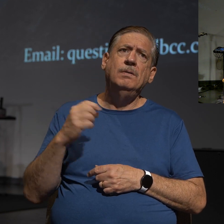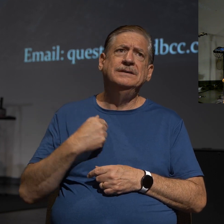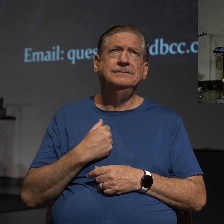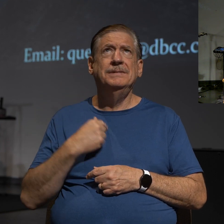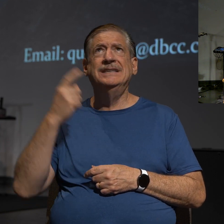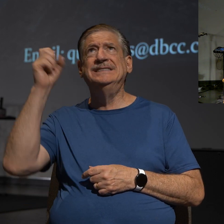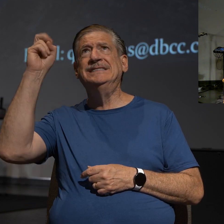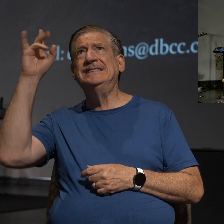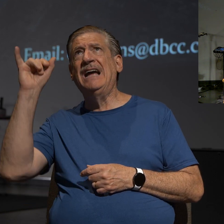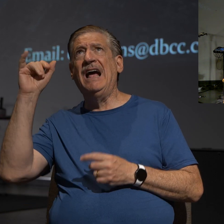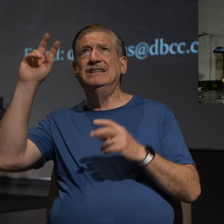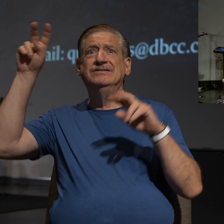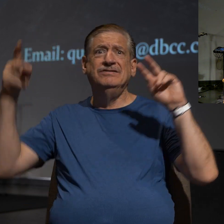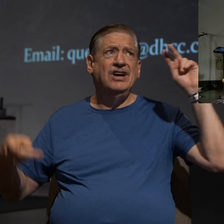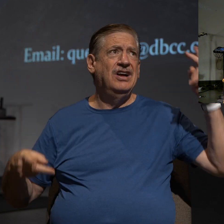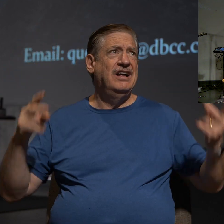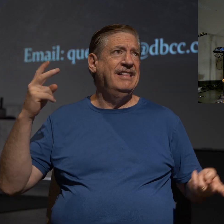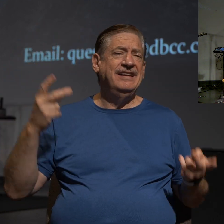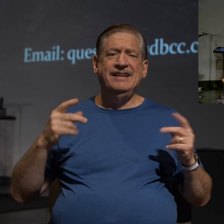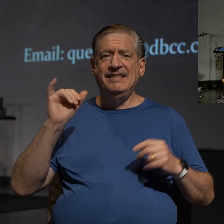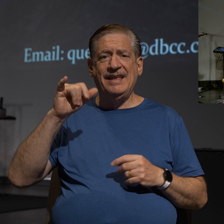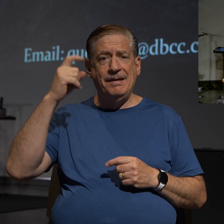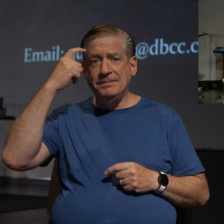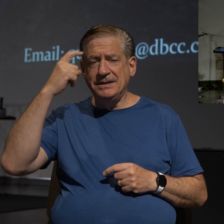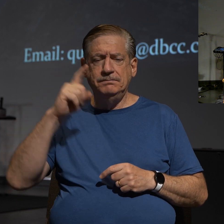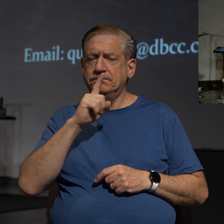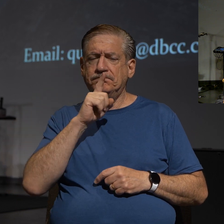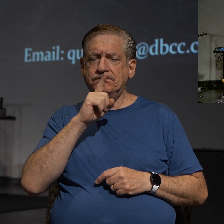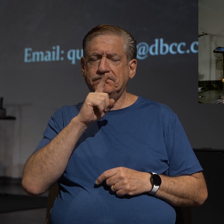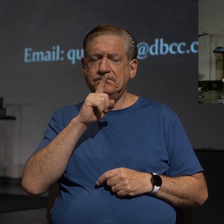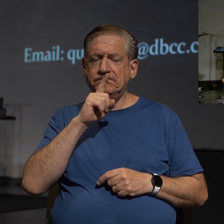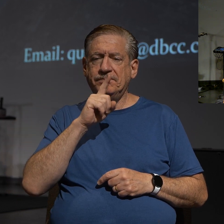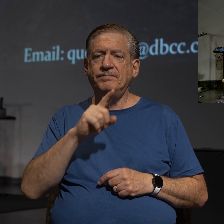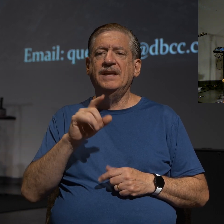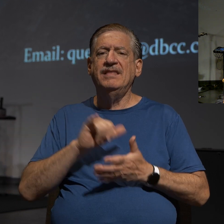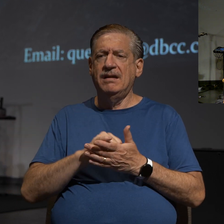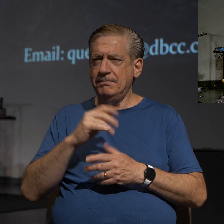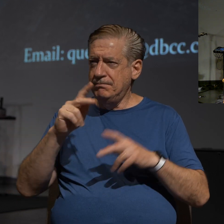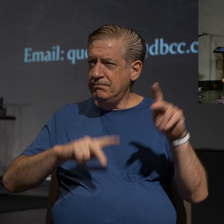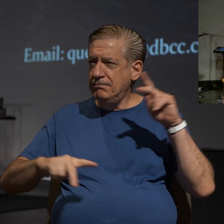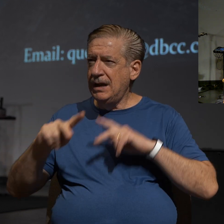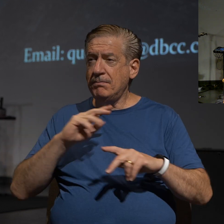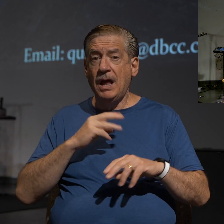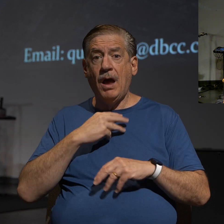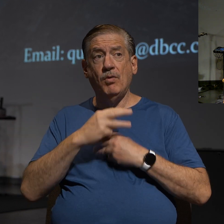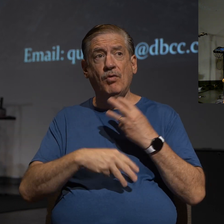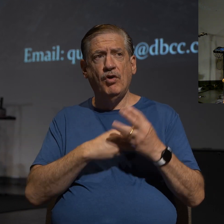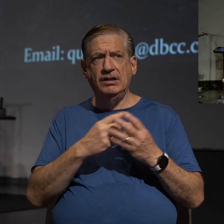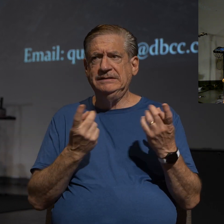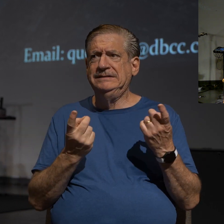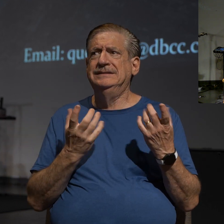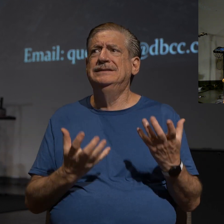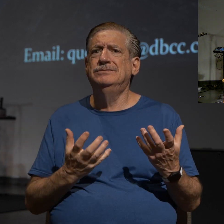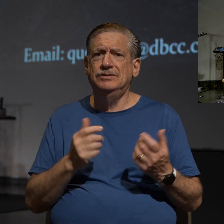falling mentality, but a reality of understanding there are people in our world who are desperately hurting for Jesus.